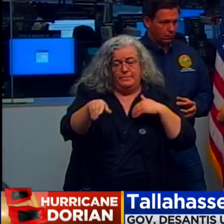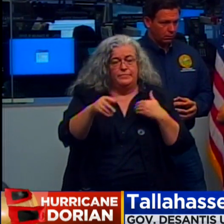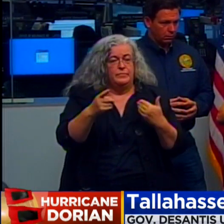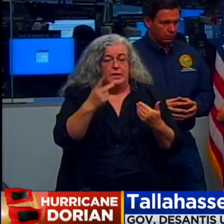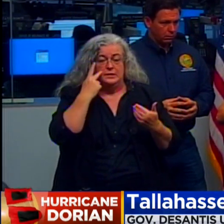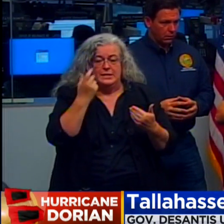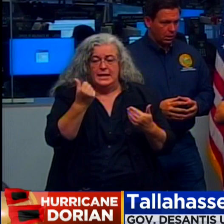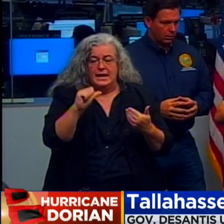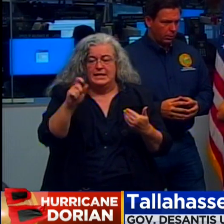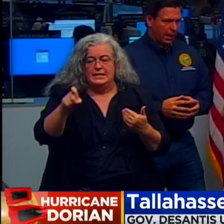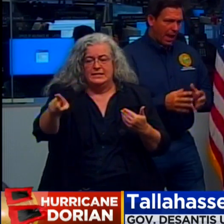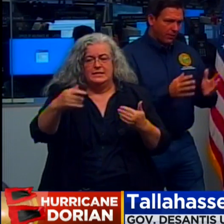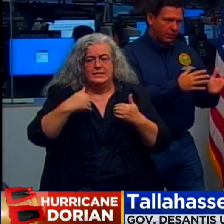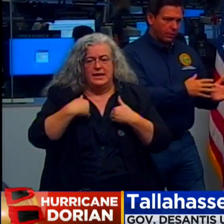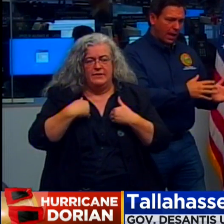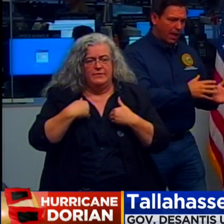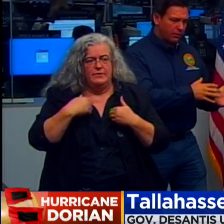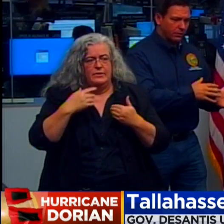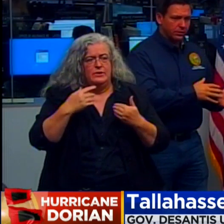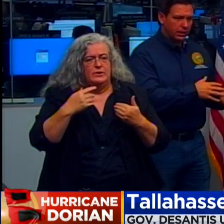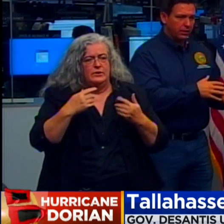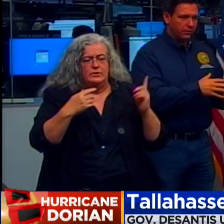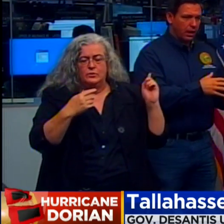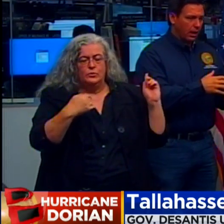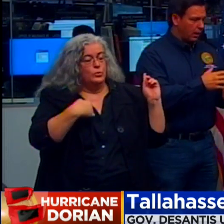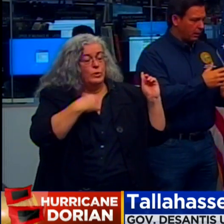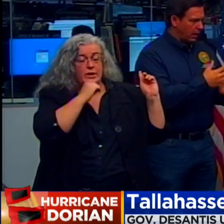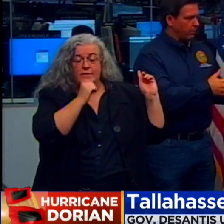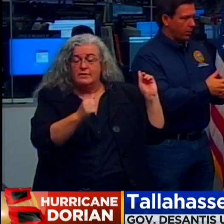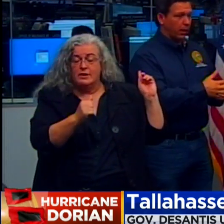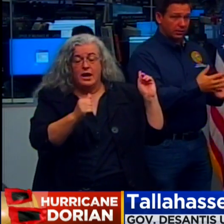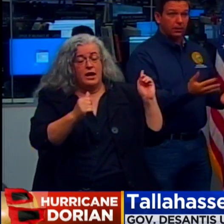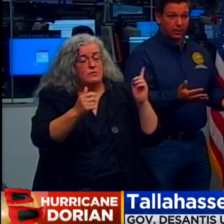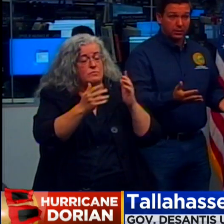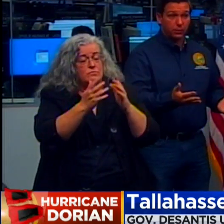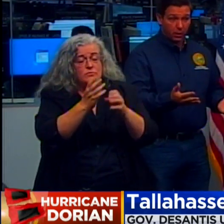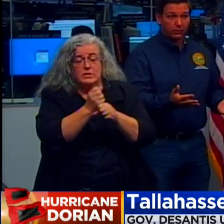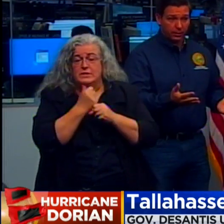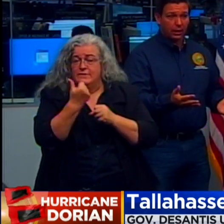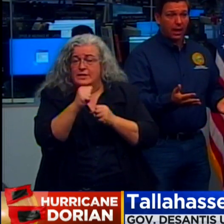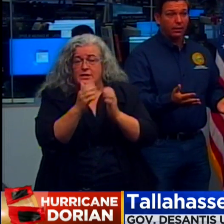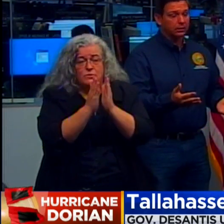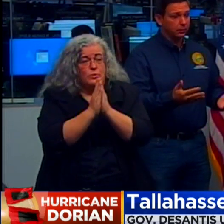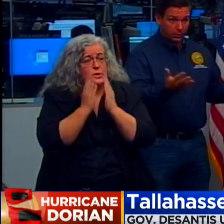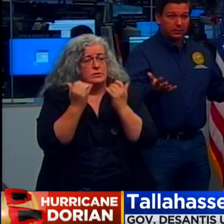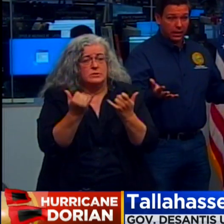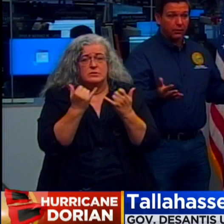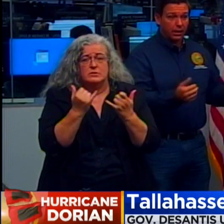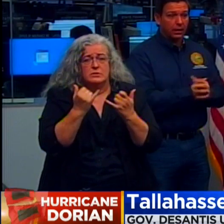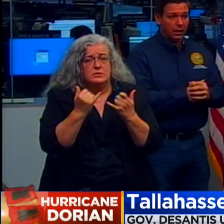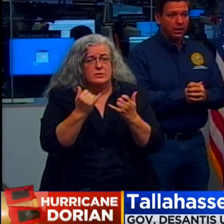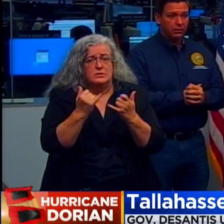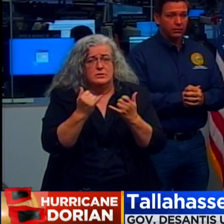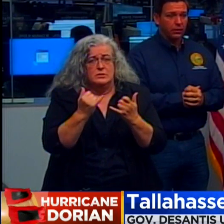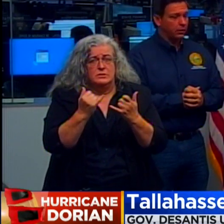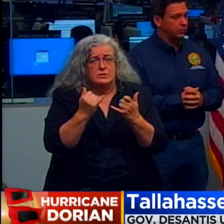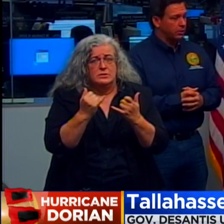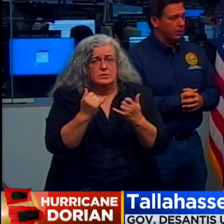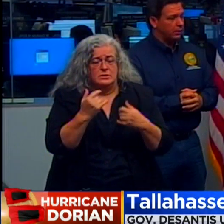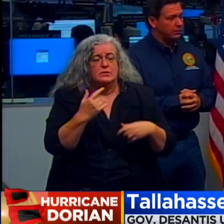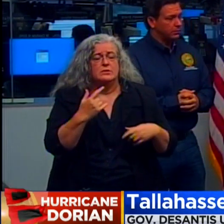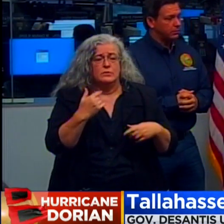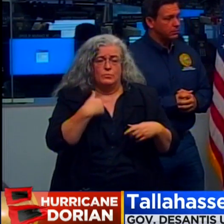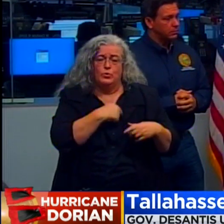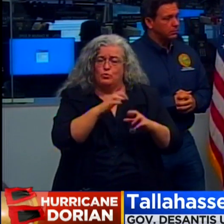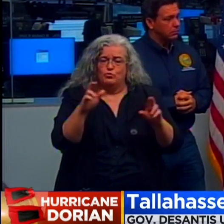unmet needs that they may have. But we haven't received any requests up to this point from the counties, but we stand ready to fulfill those